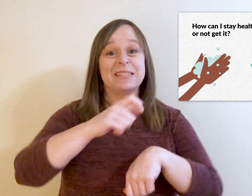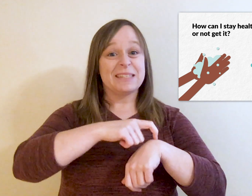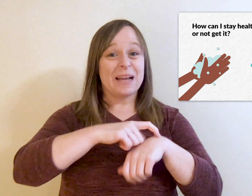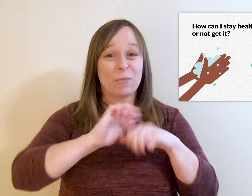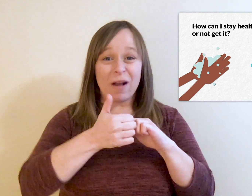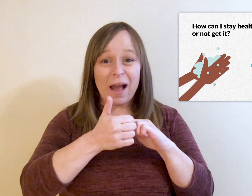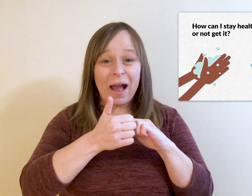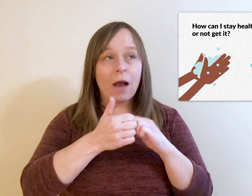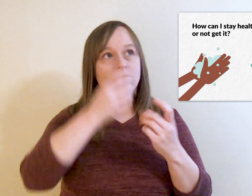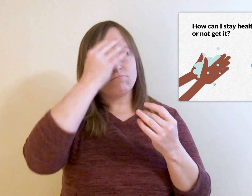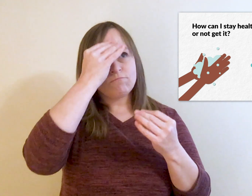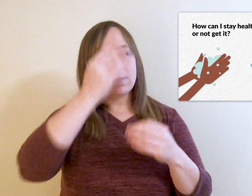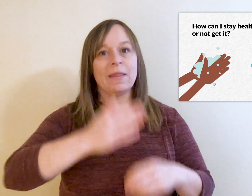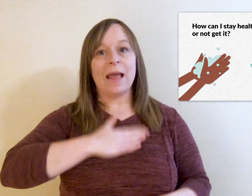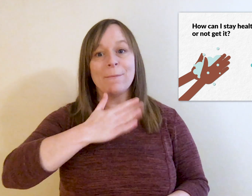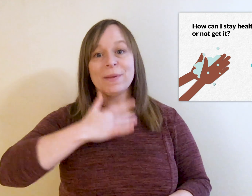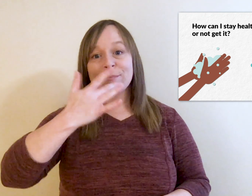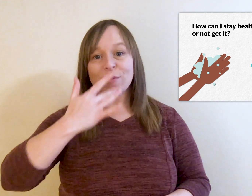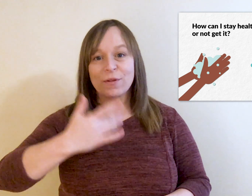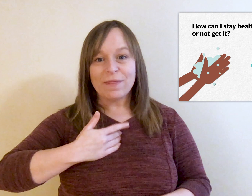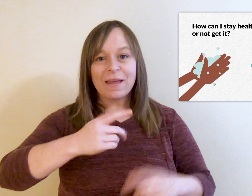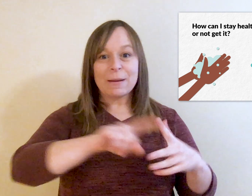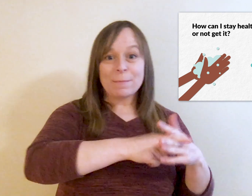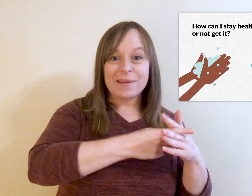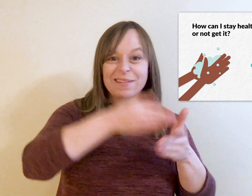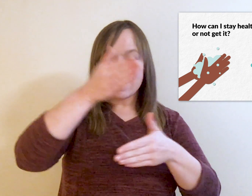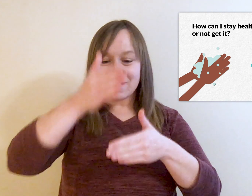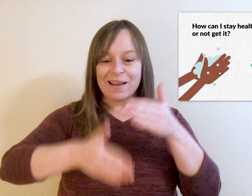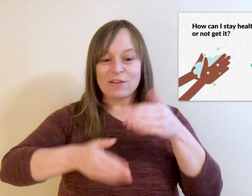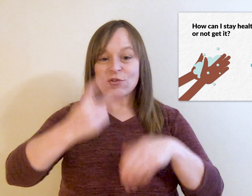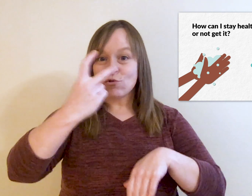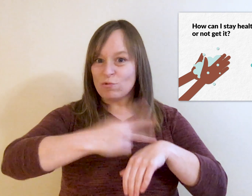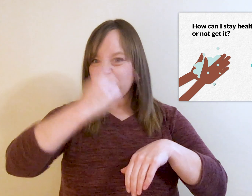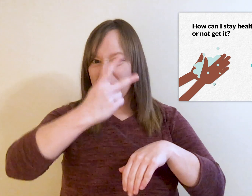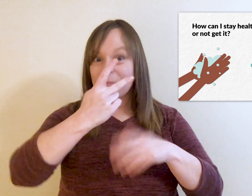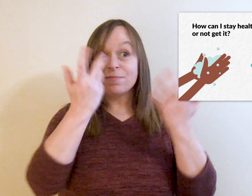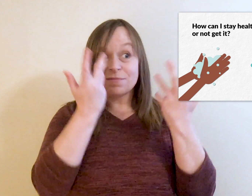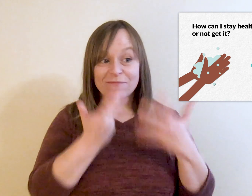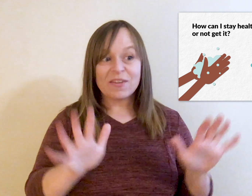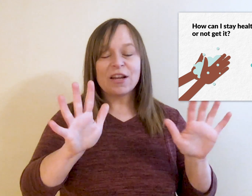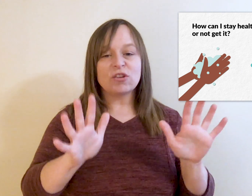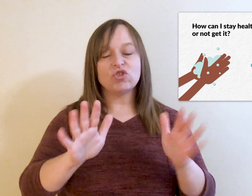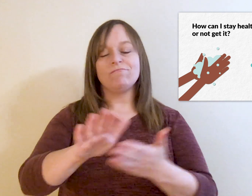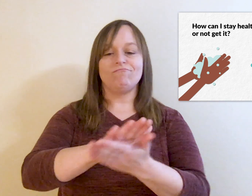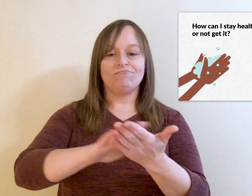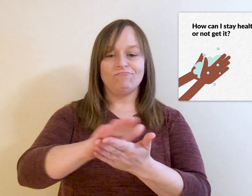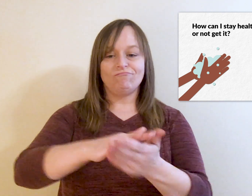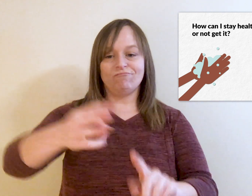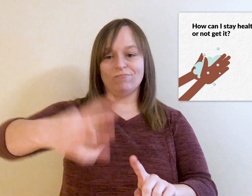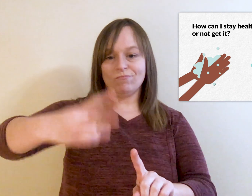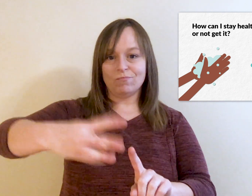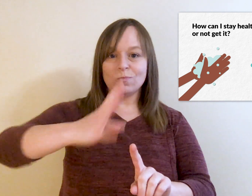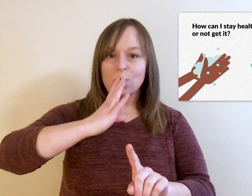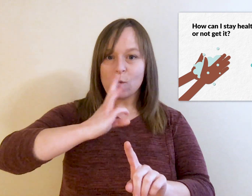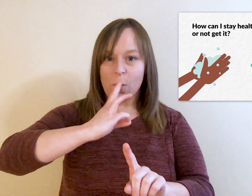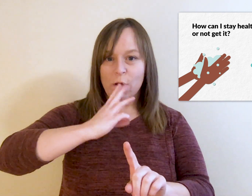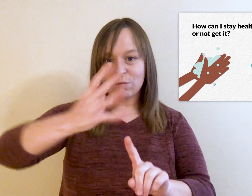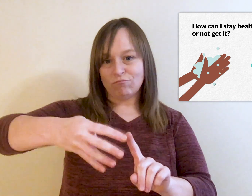Need a timer? Hum the happy birthday song from beginning to end twice. Rinse your hands